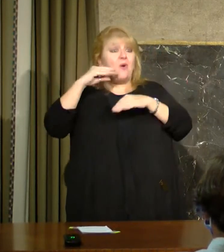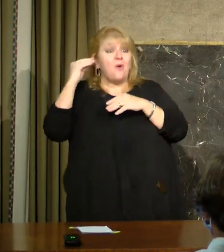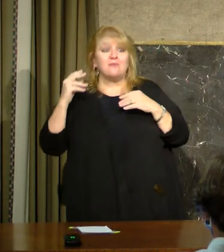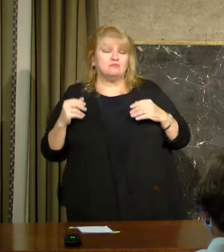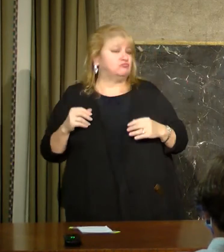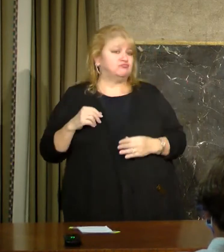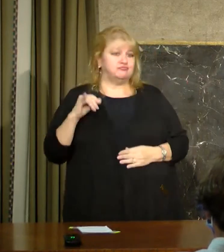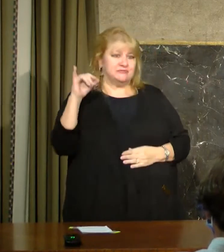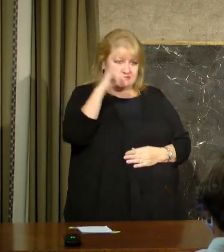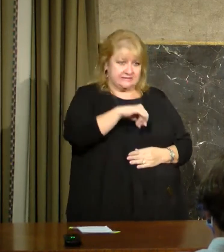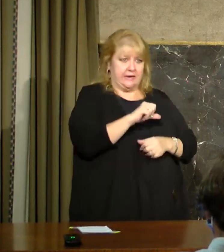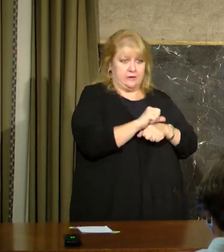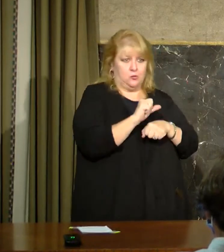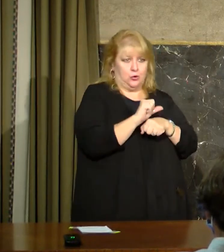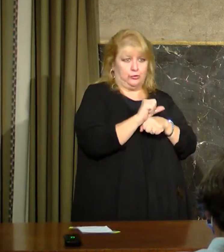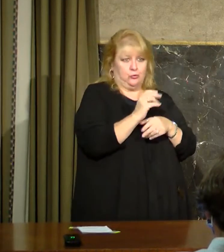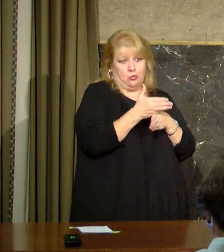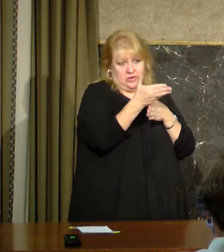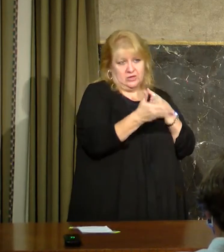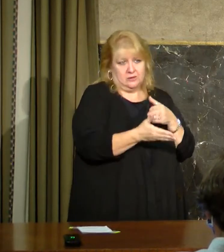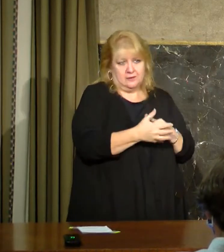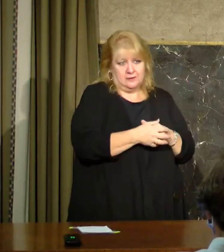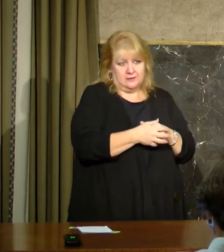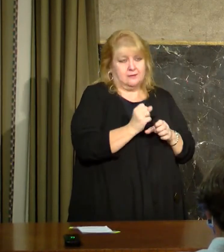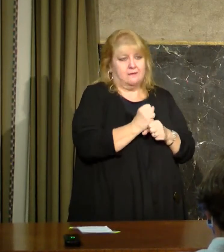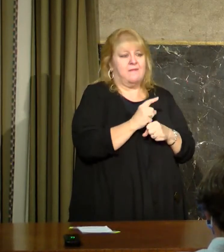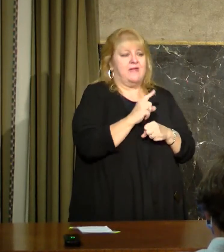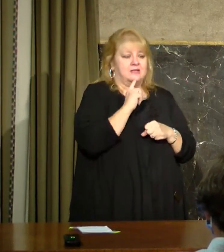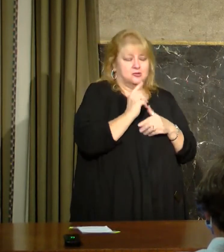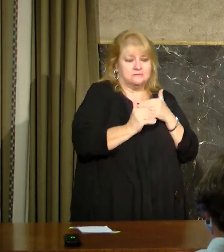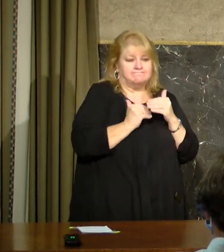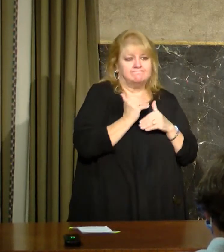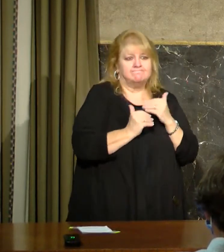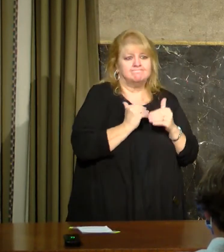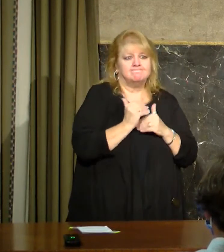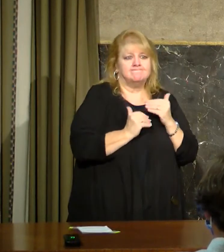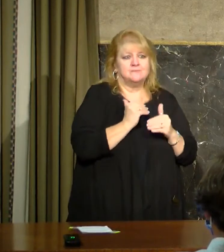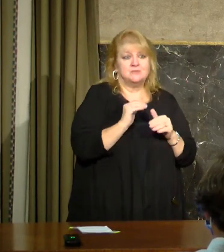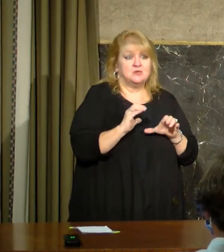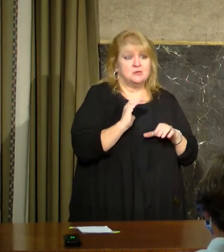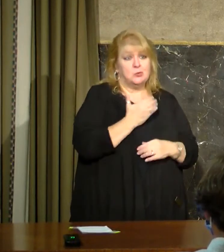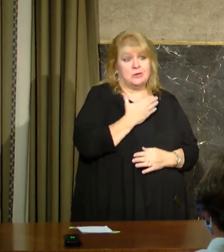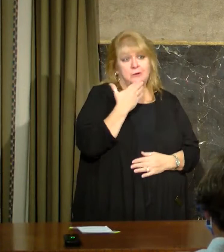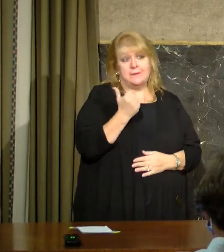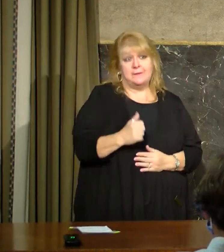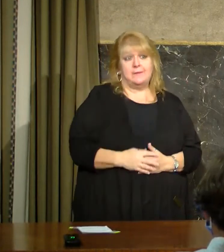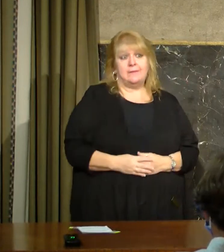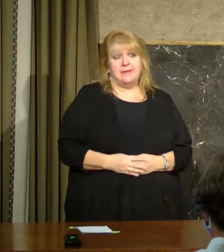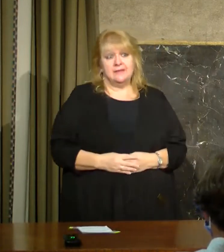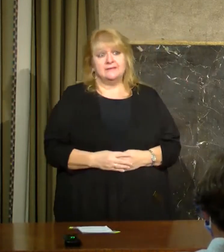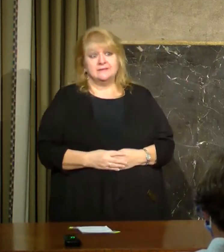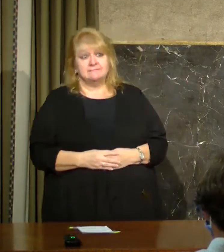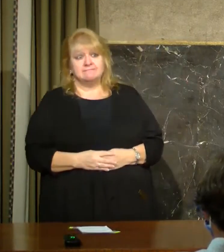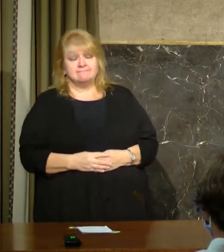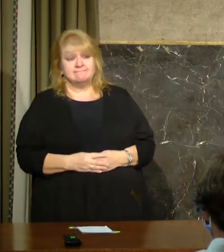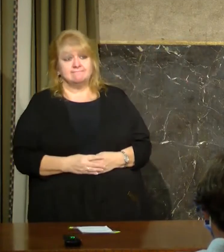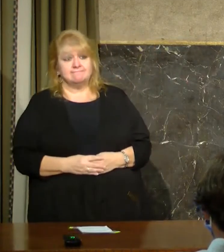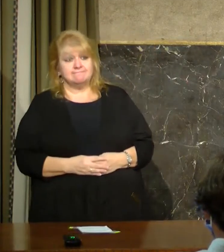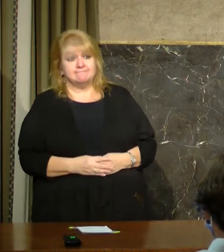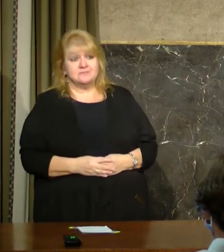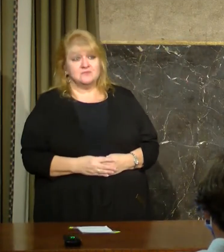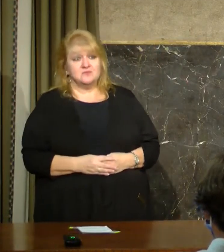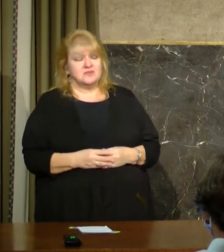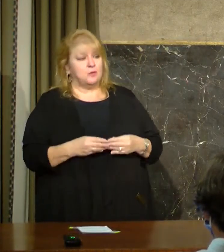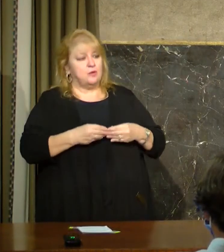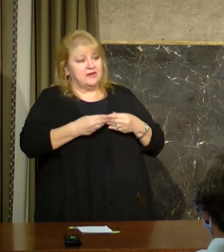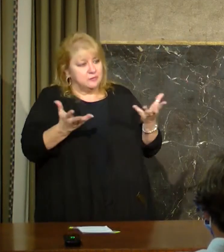And because they're working so hard to make sure that we are doing the best that we can to distribute and administer